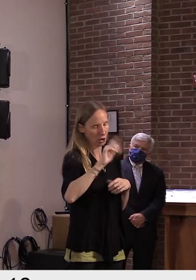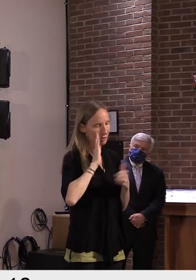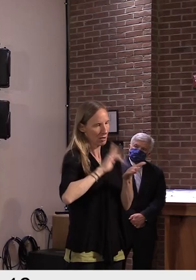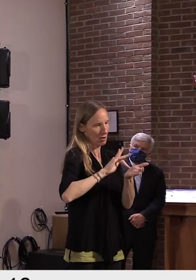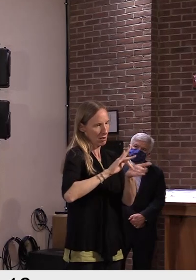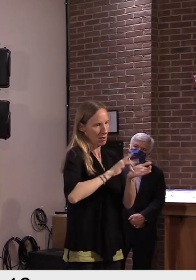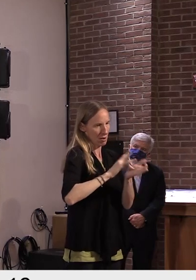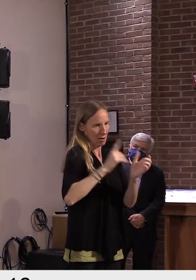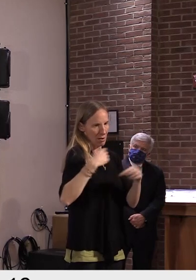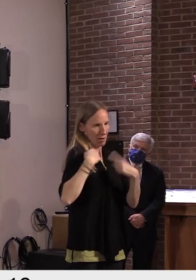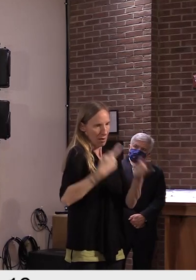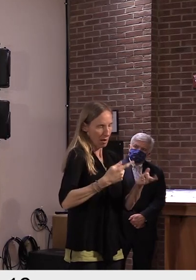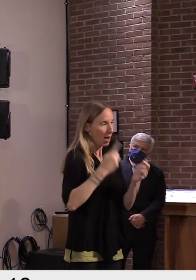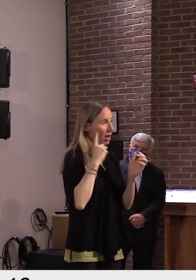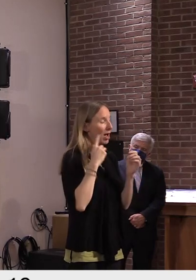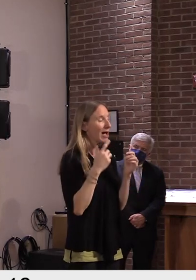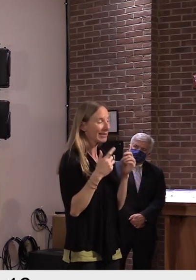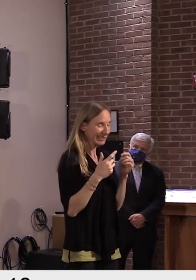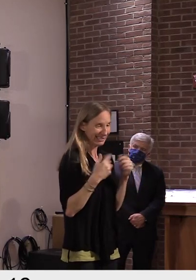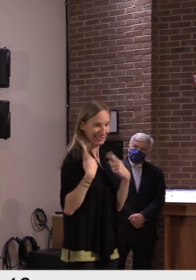some of these twice.